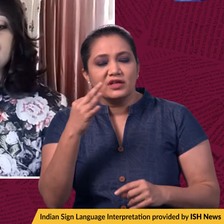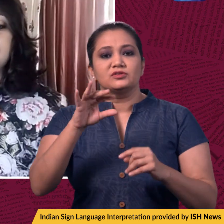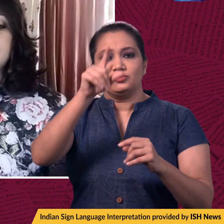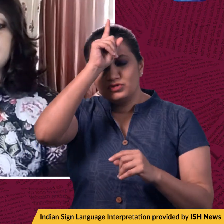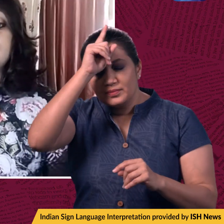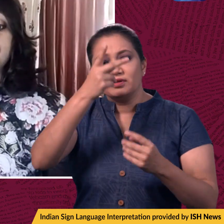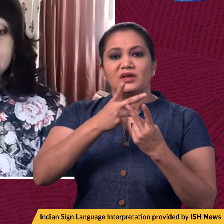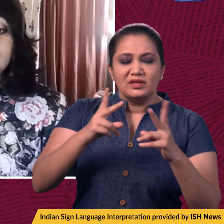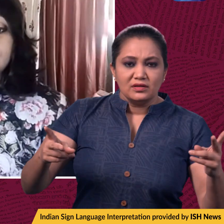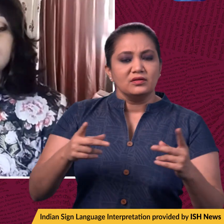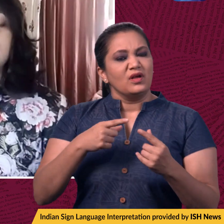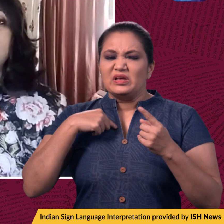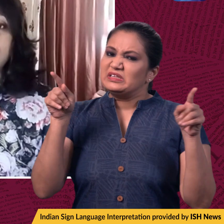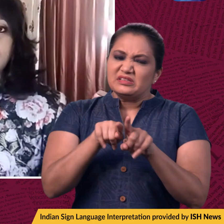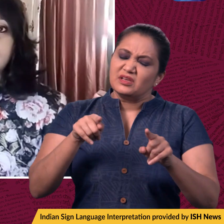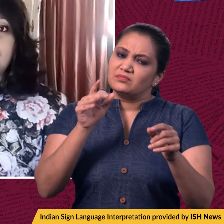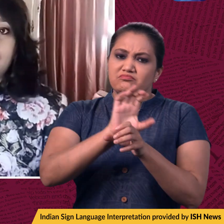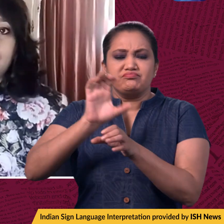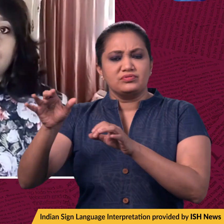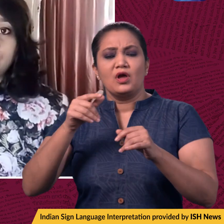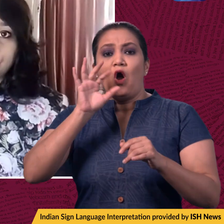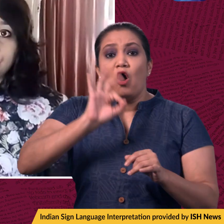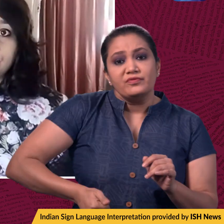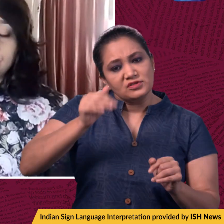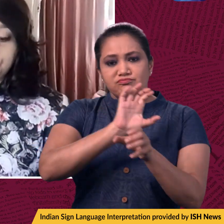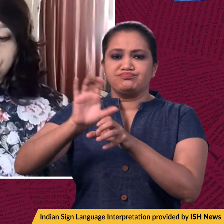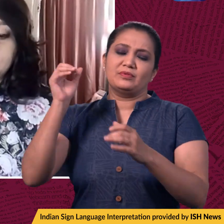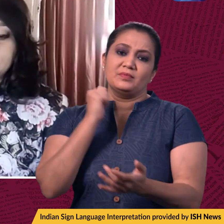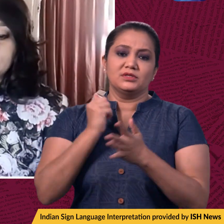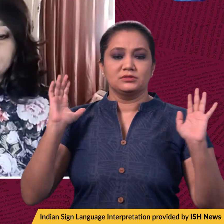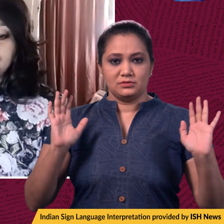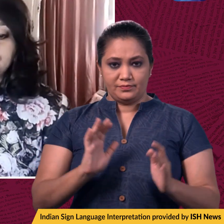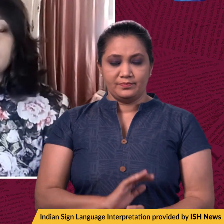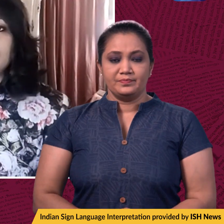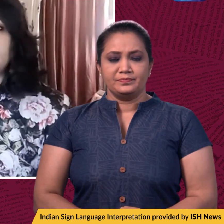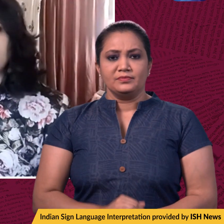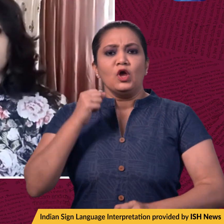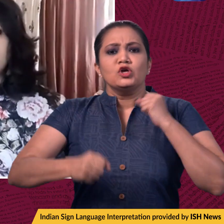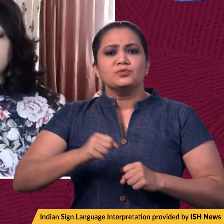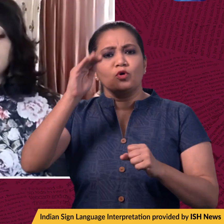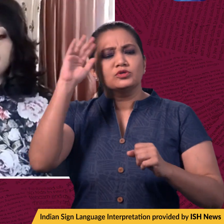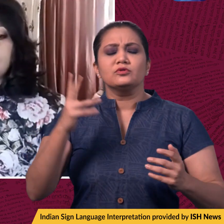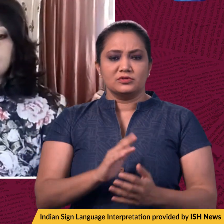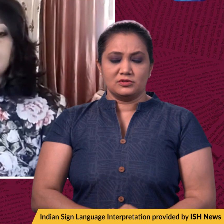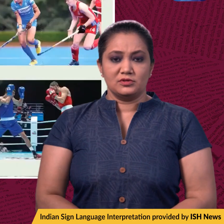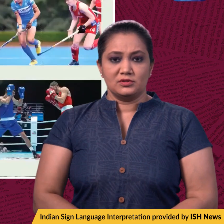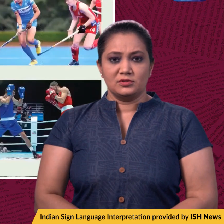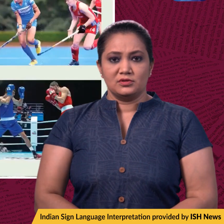and Germany, said this week that they would expel Russian diplomats. Moving on to sports news right now, Indian